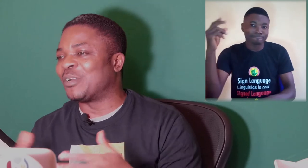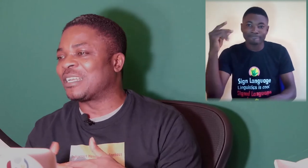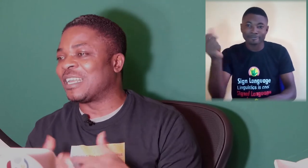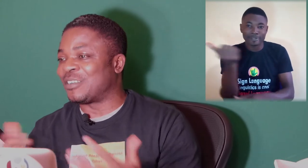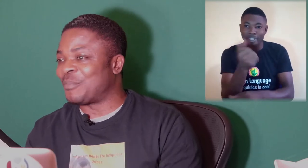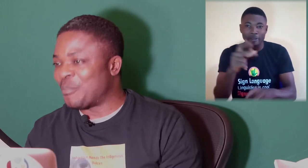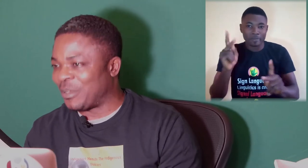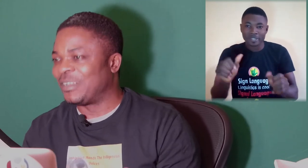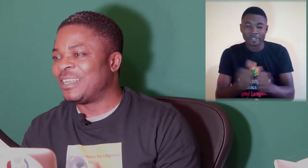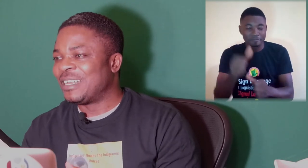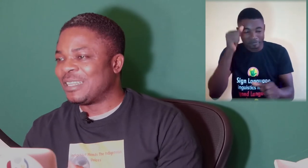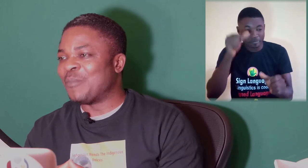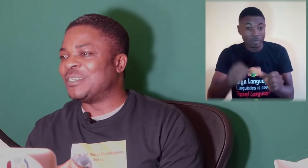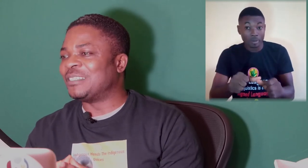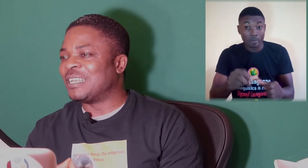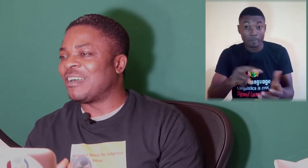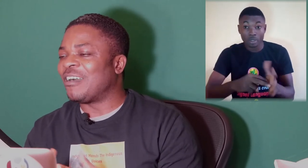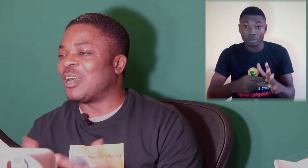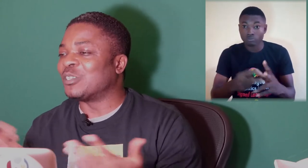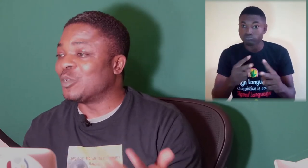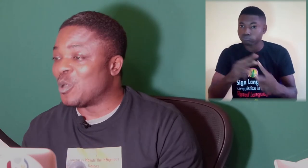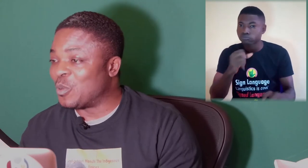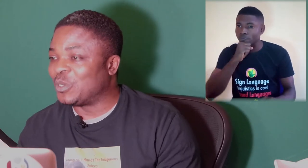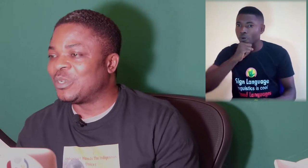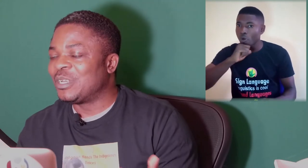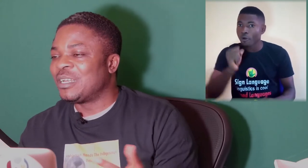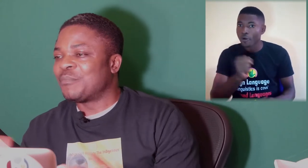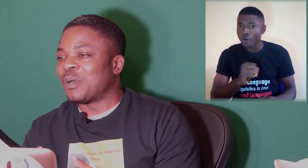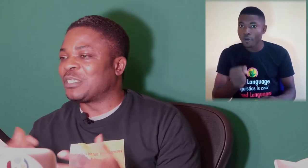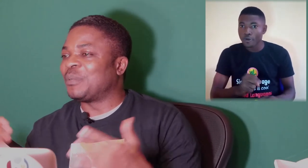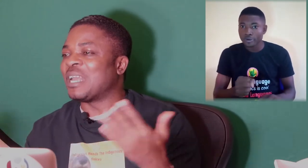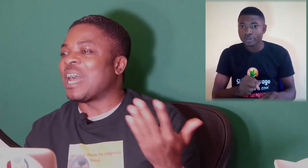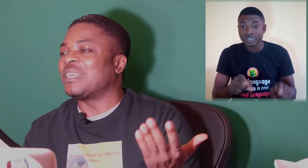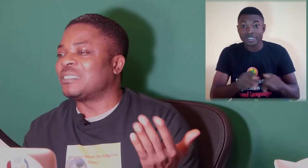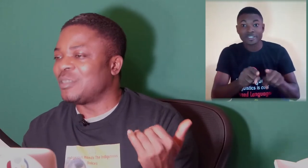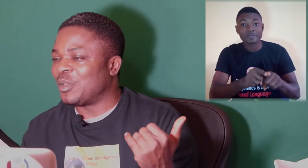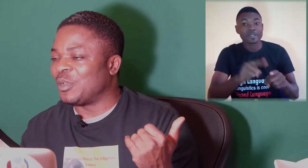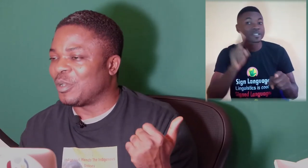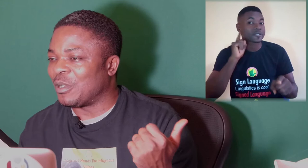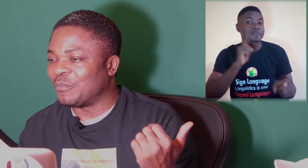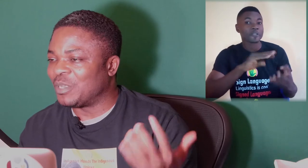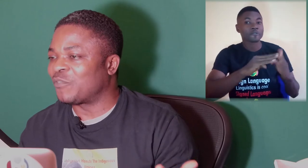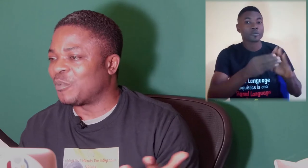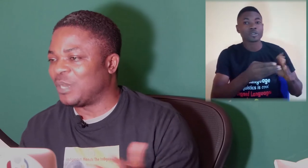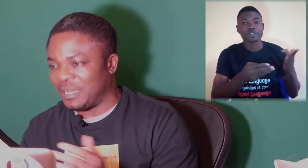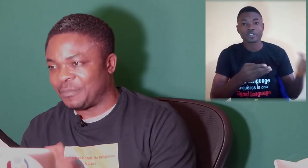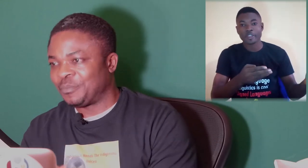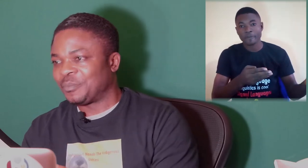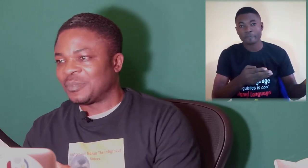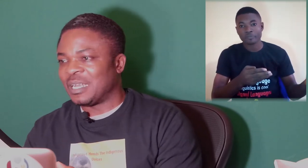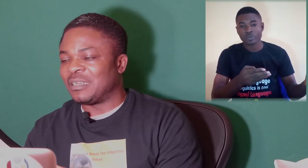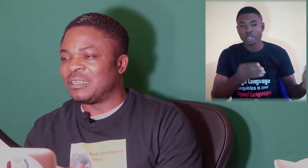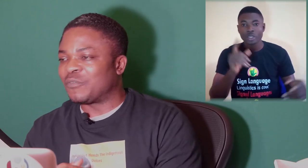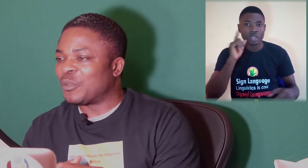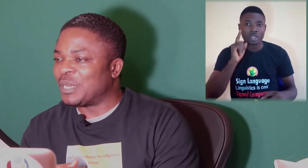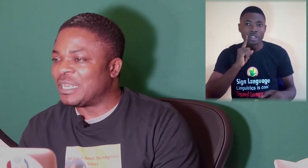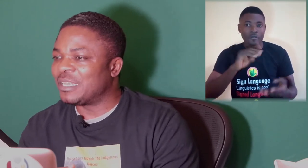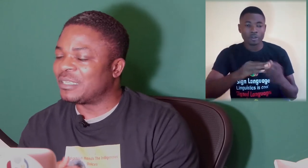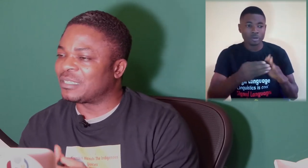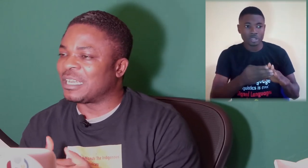can remember. That means they are as old possibly as the deaf community. And the deaf community started